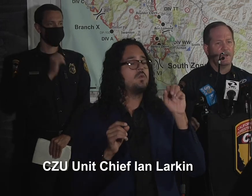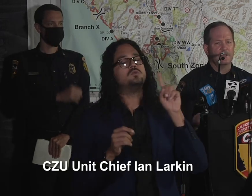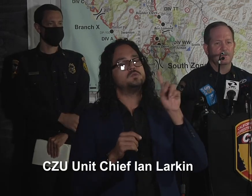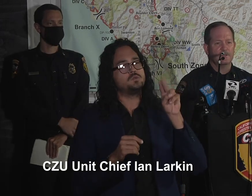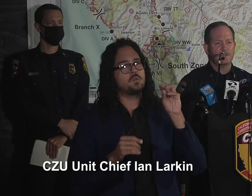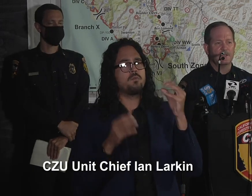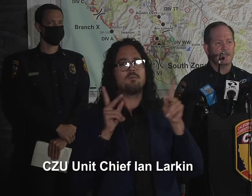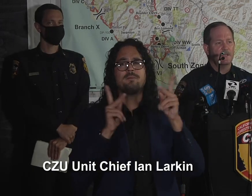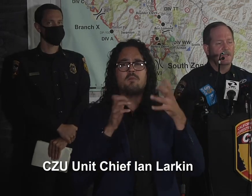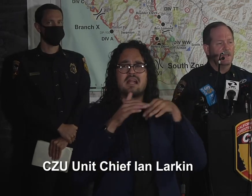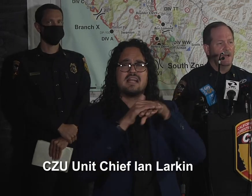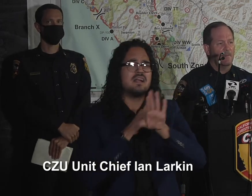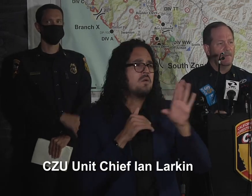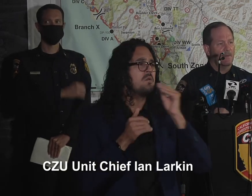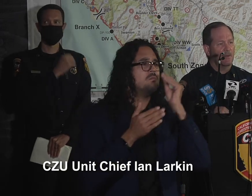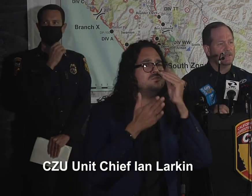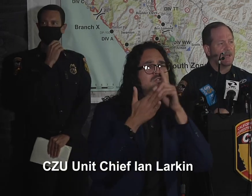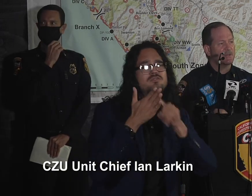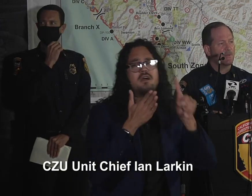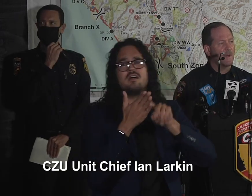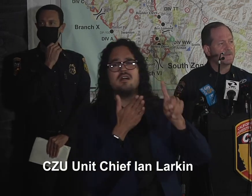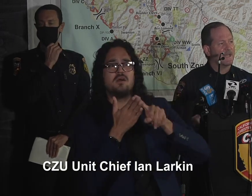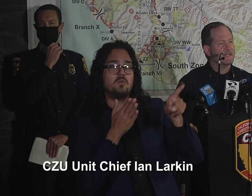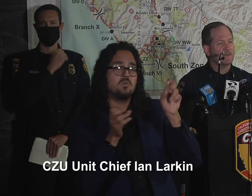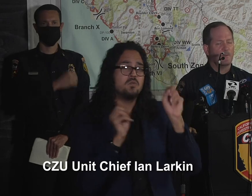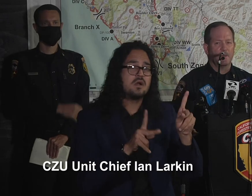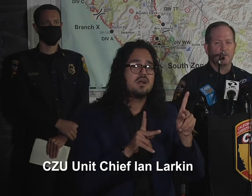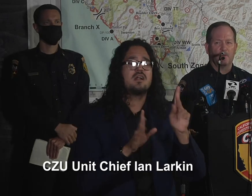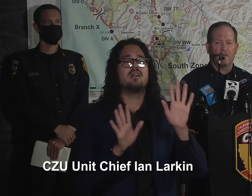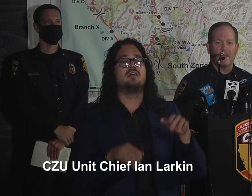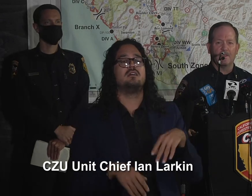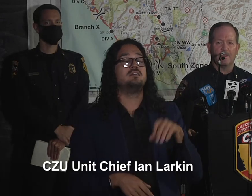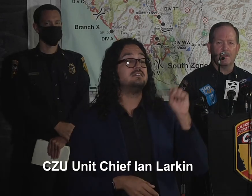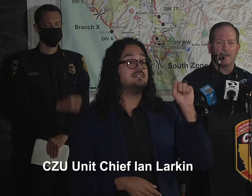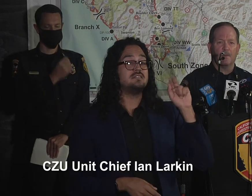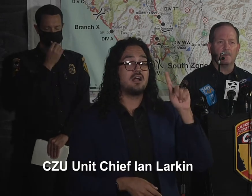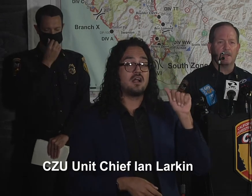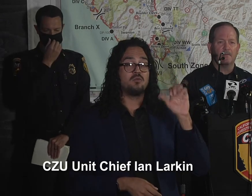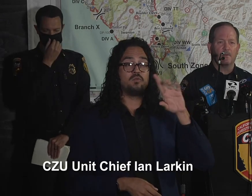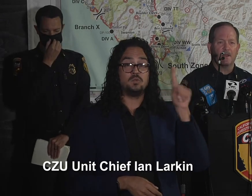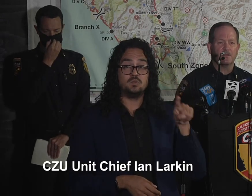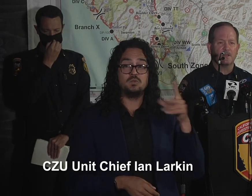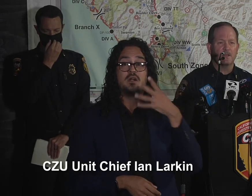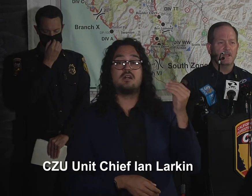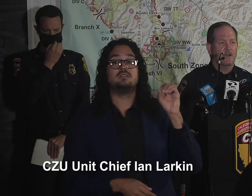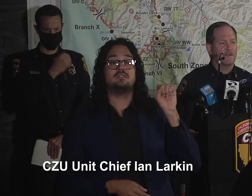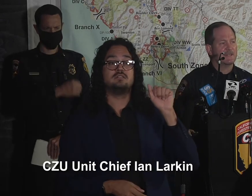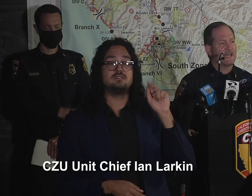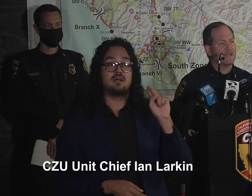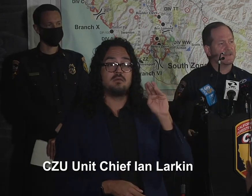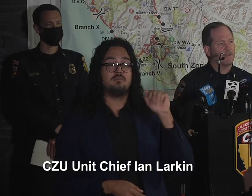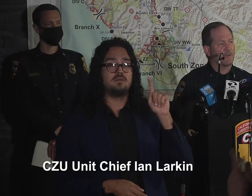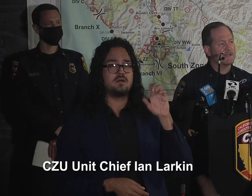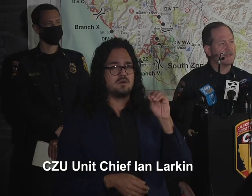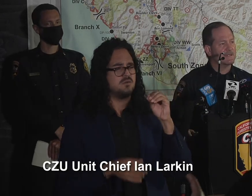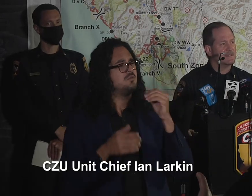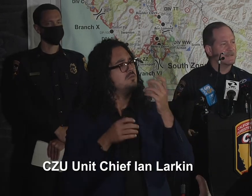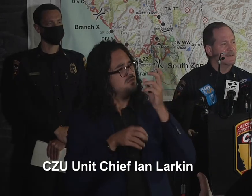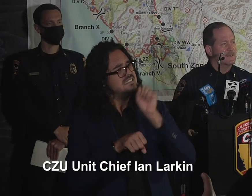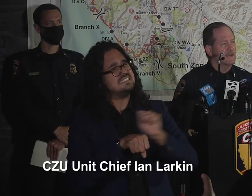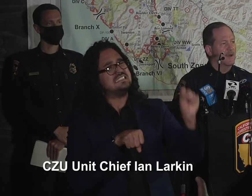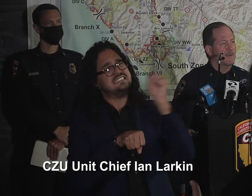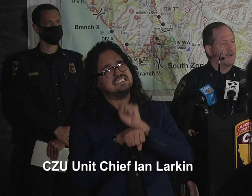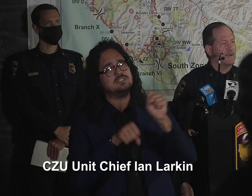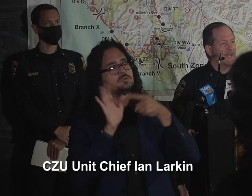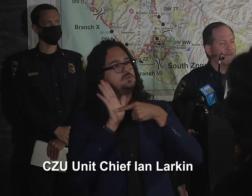County are working diligently. They're establishing websites that will be able to provide the public information on the status of their residents.